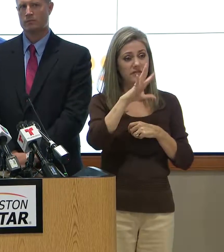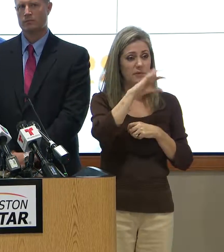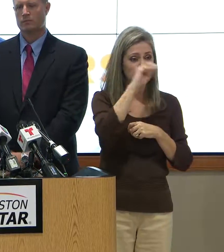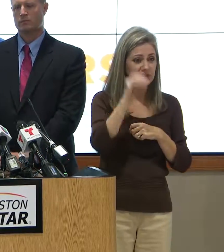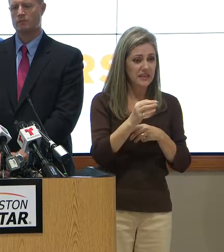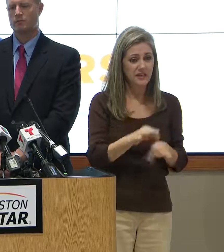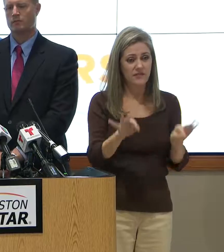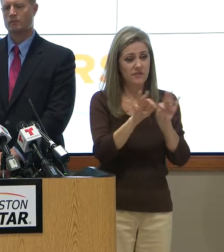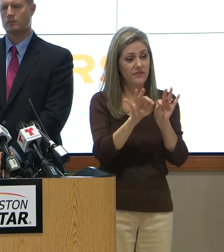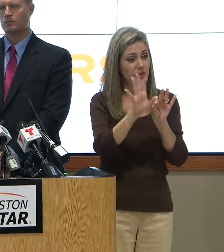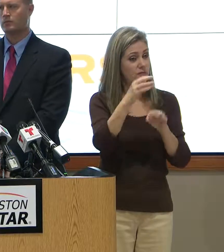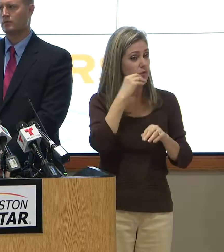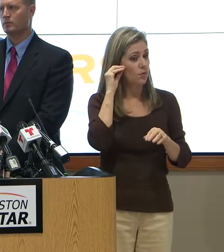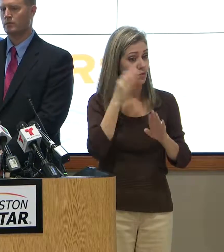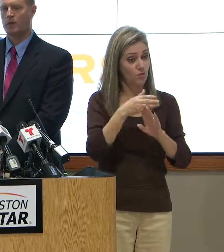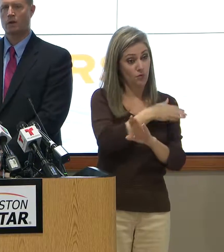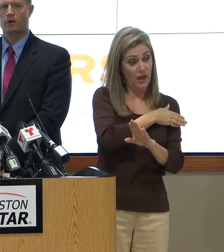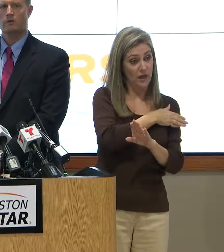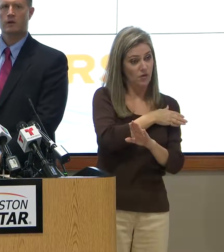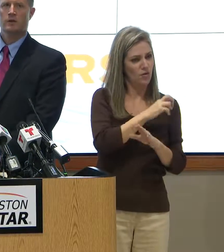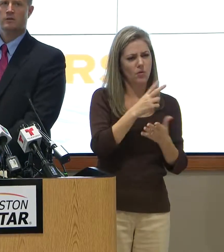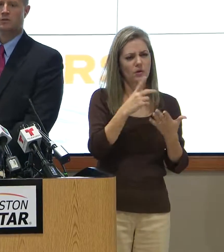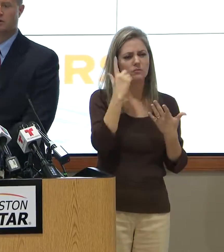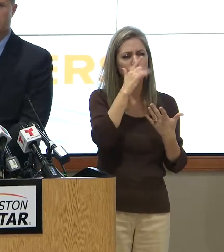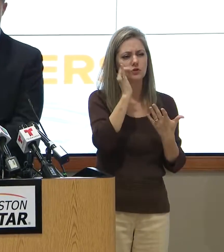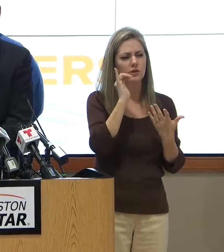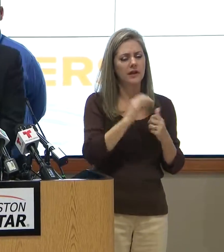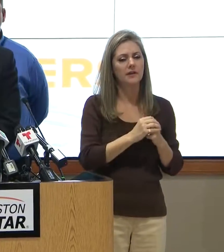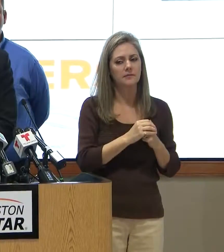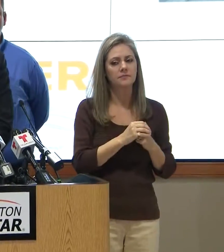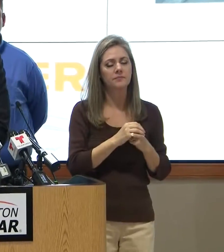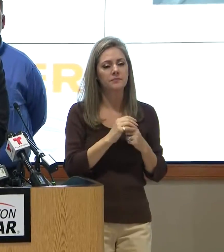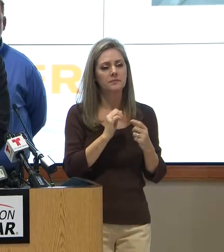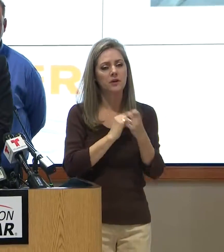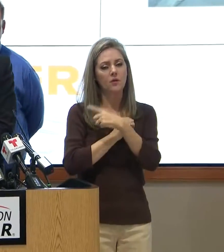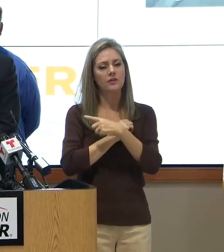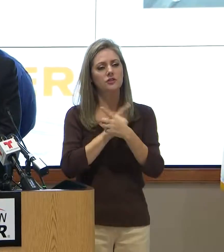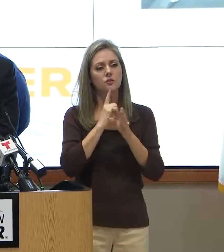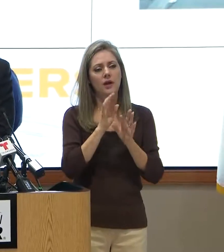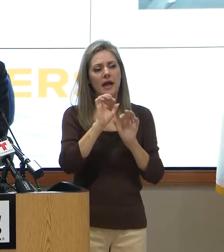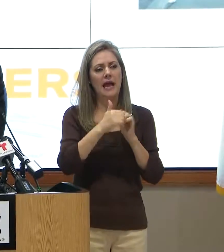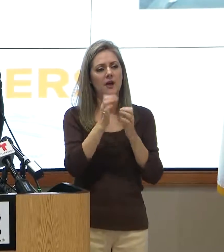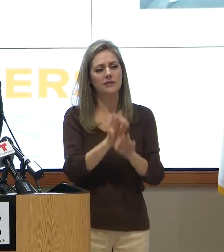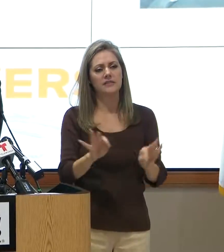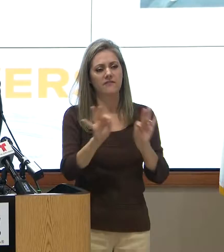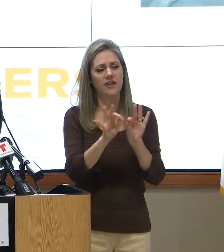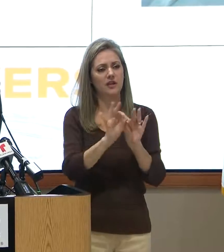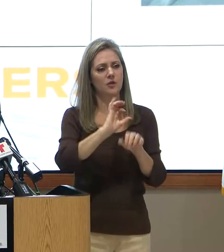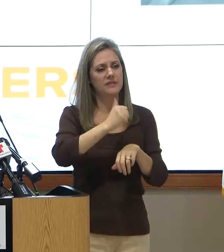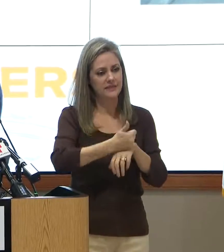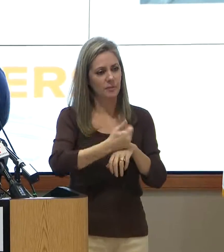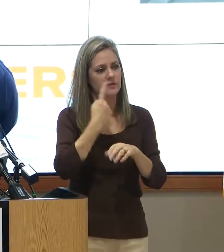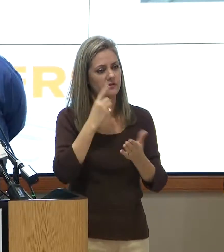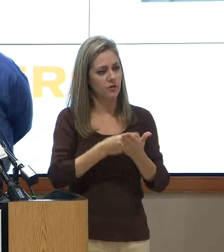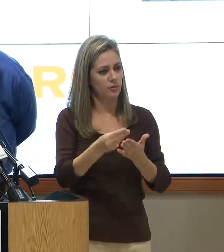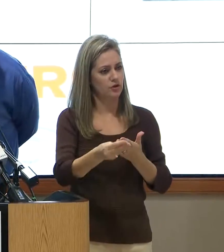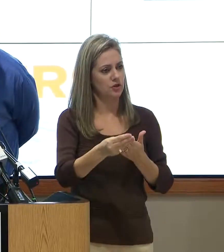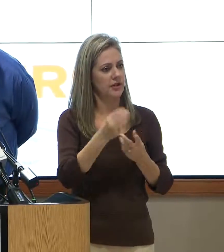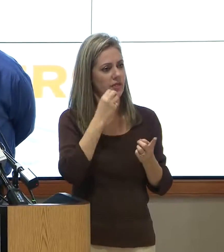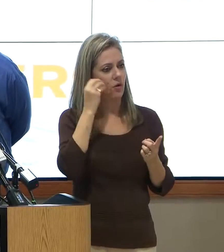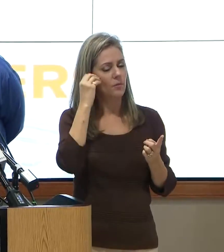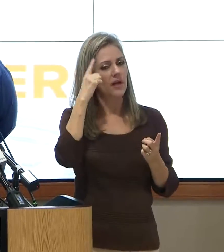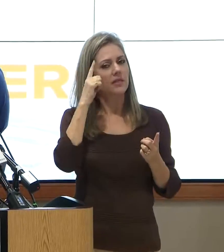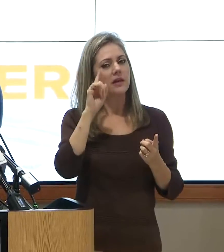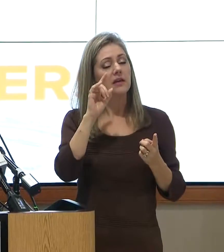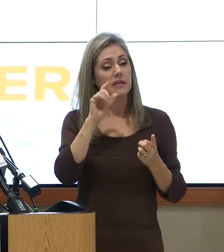value of the home prior to the event? Okay. So the question was, how is the value established for purchasing that home? And I think